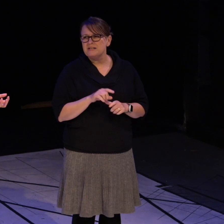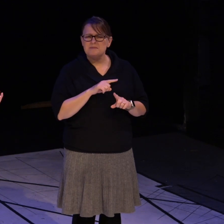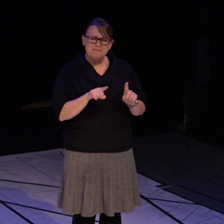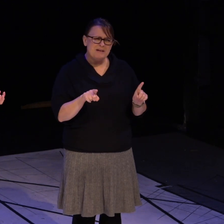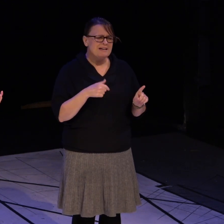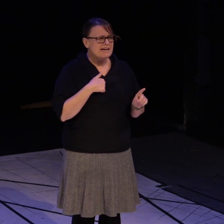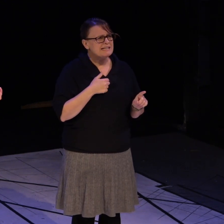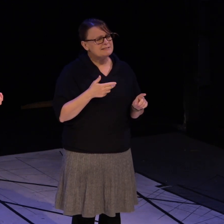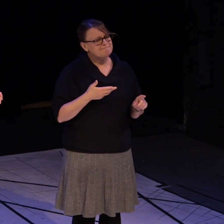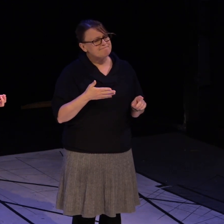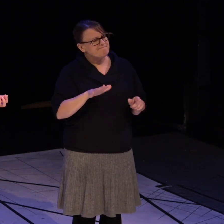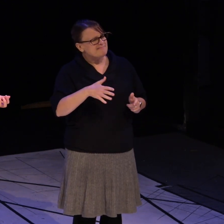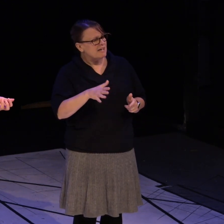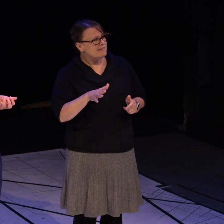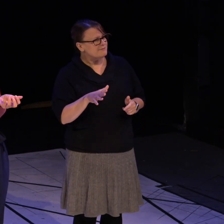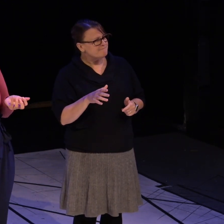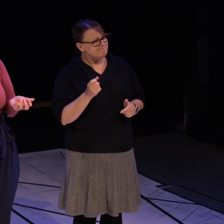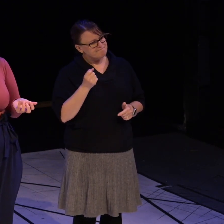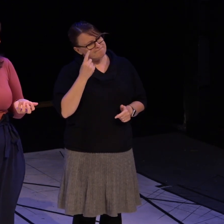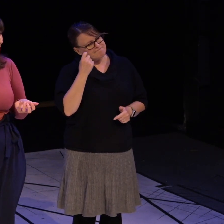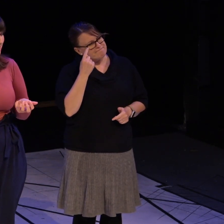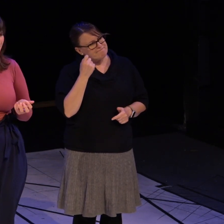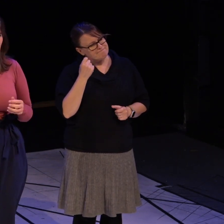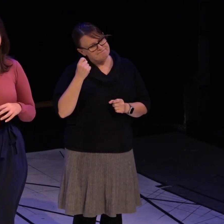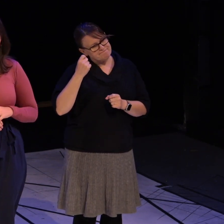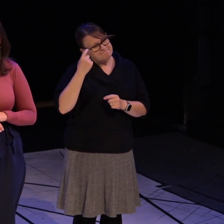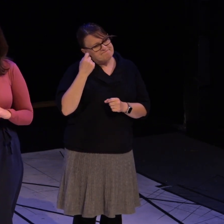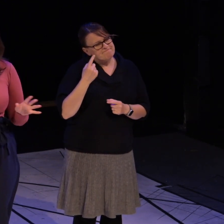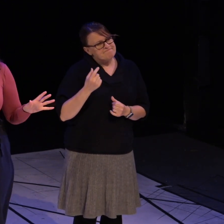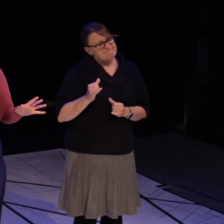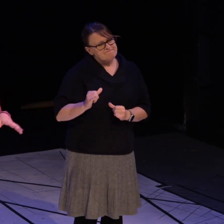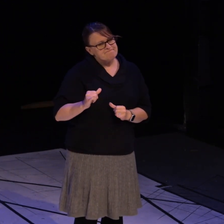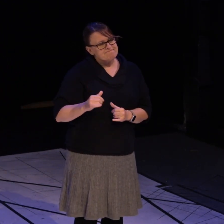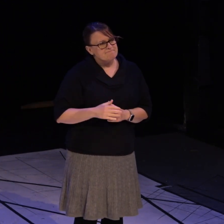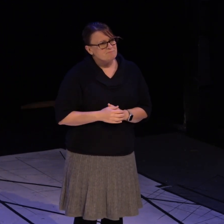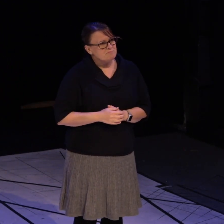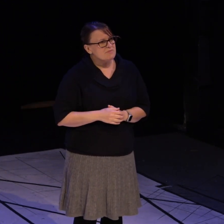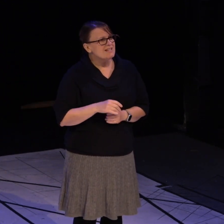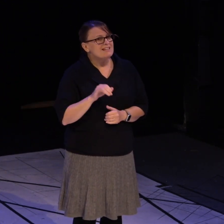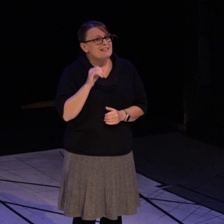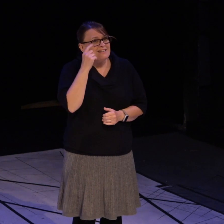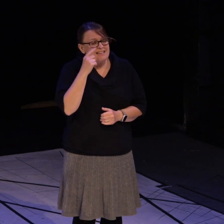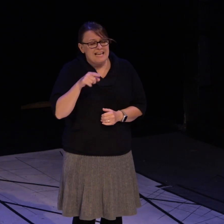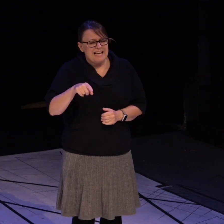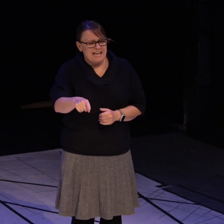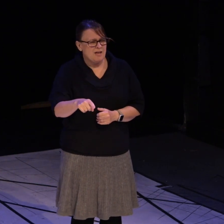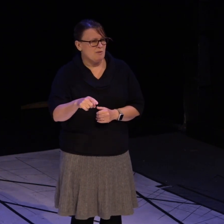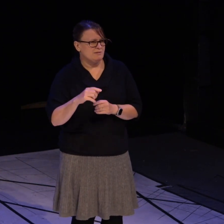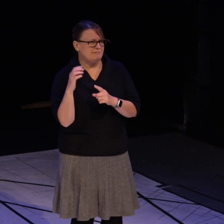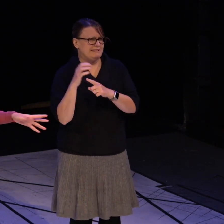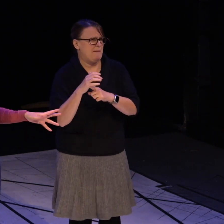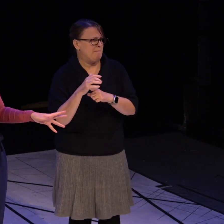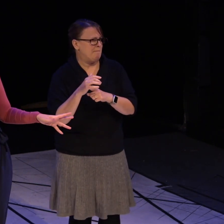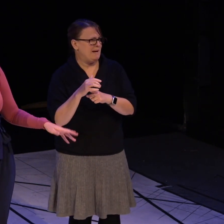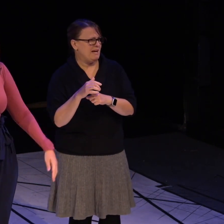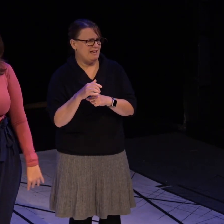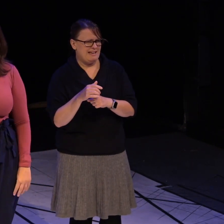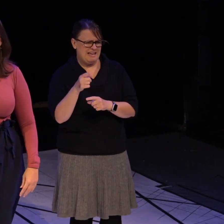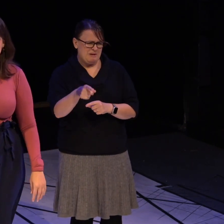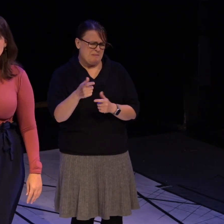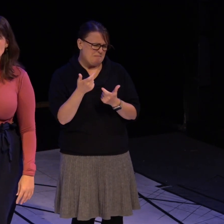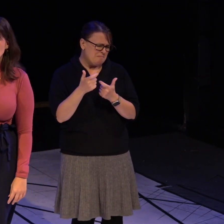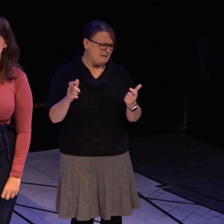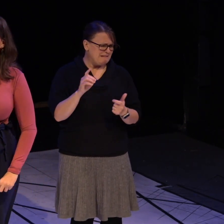kind of identify with Harbor on this level a little bit. Like, Harbor was at the height of his game. He was a big shot.